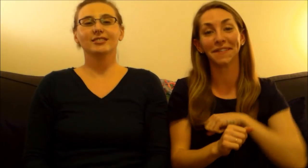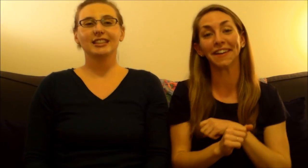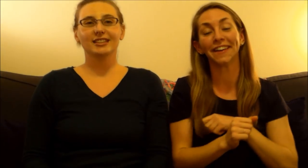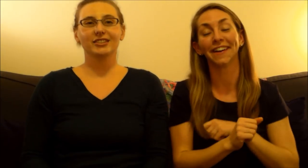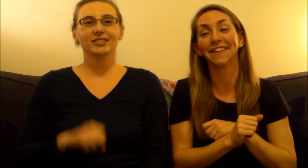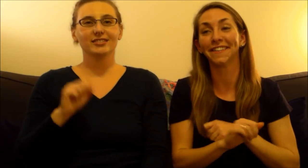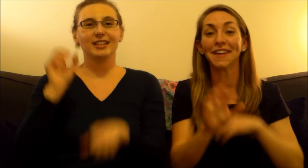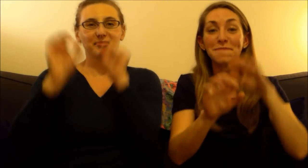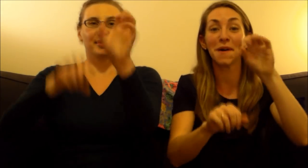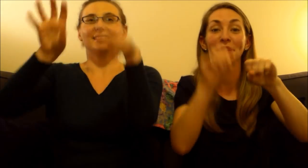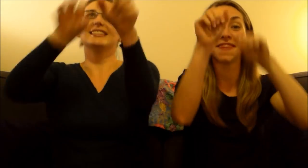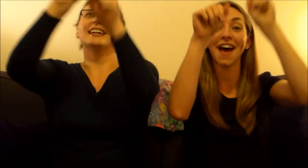hurry, spray